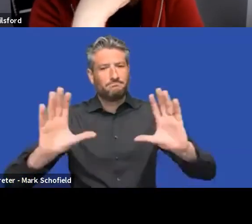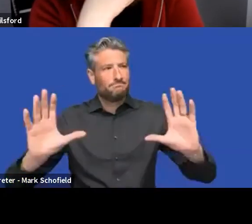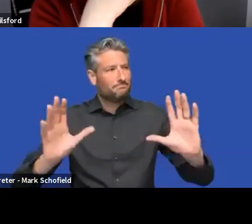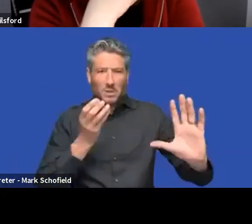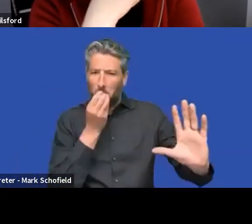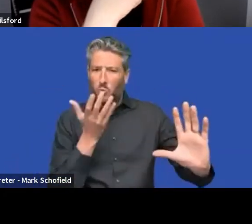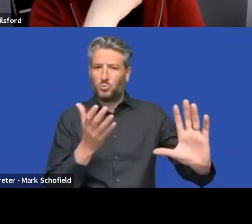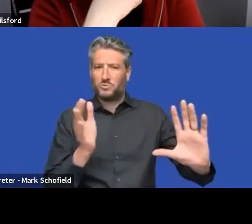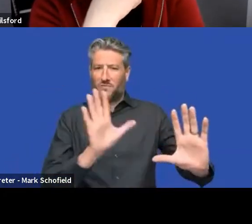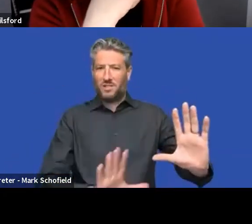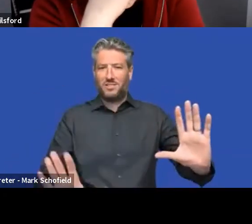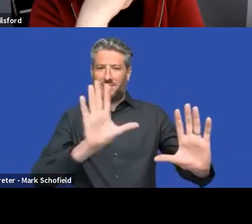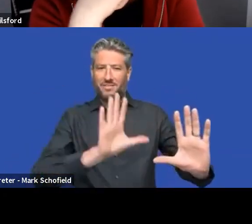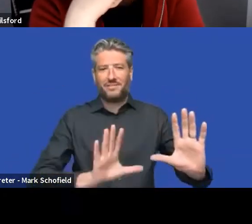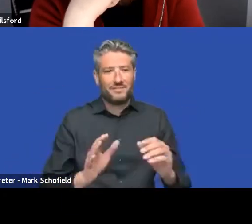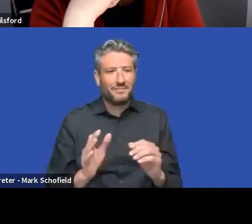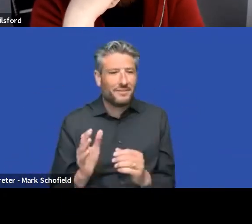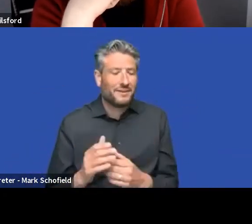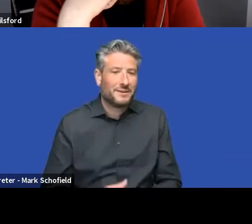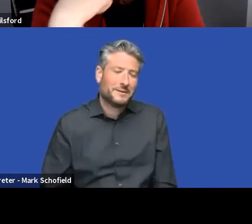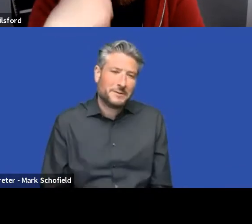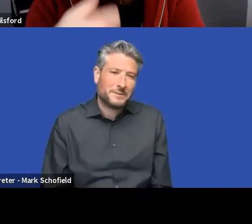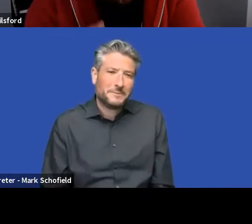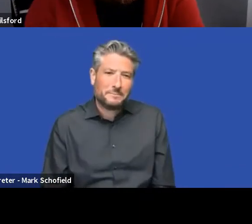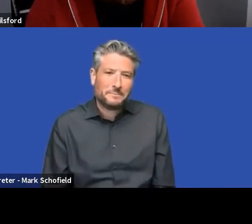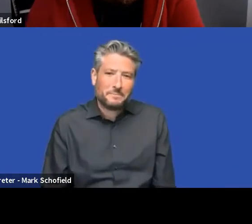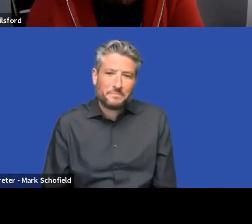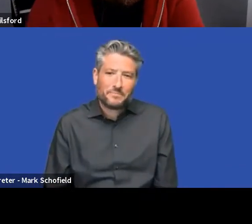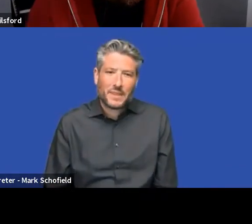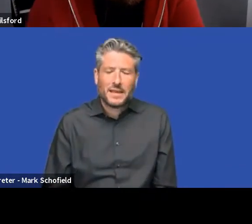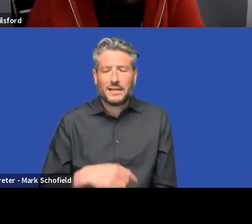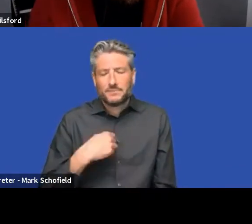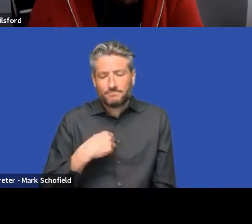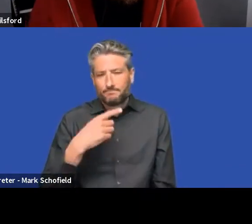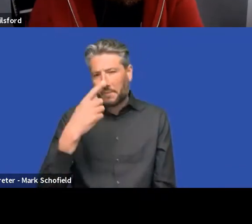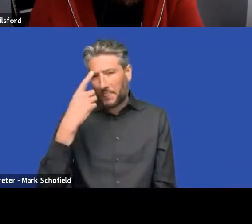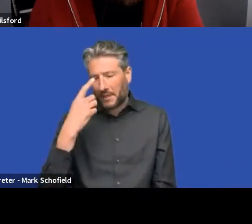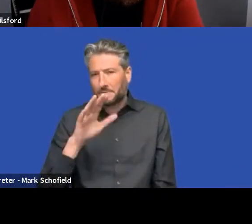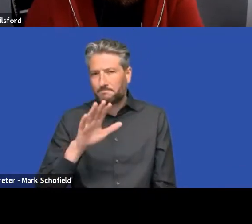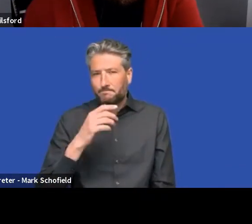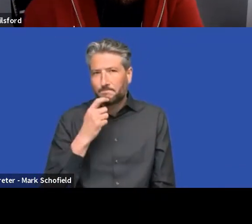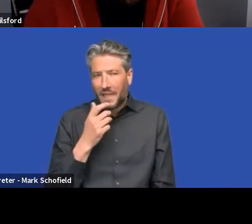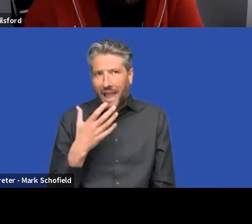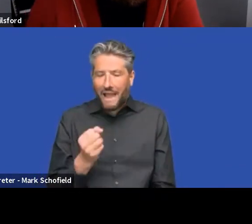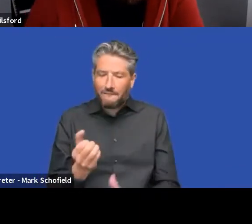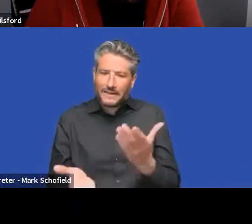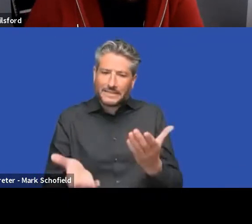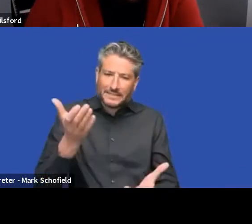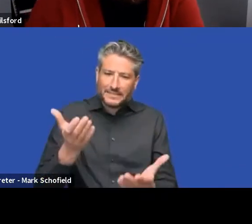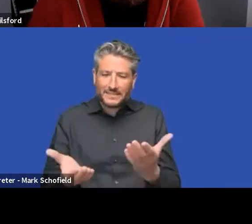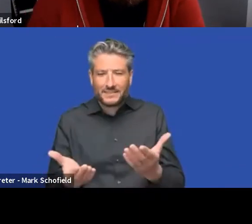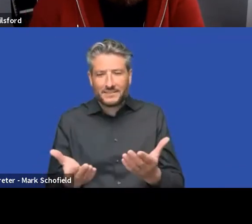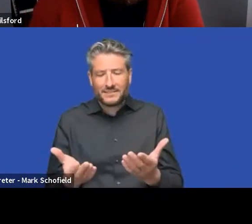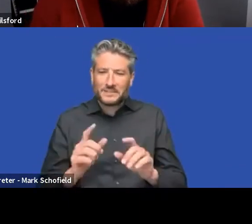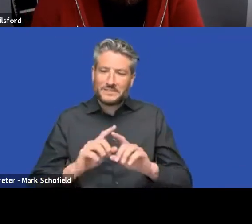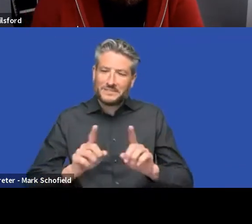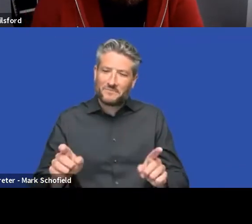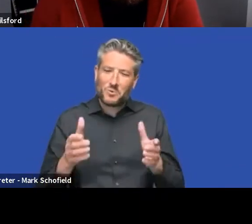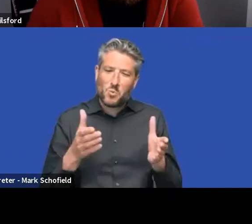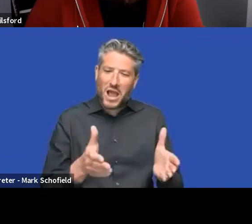I think it's the difference, I guess, between just allowing anything and having no control over that versus